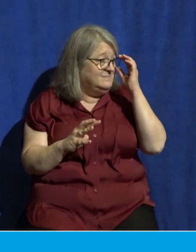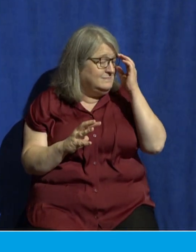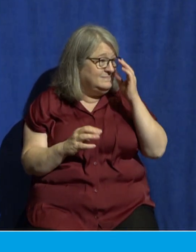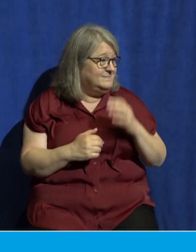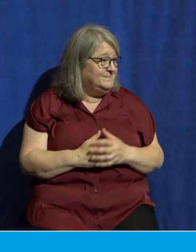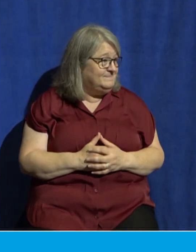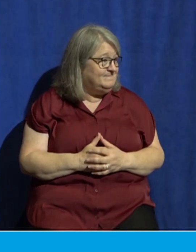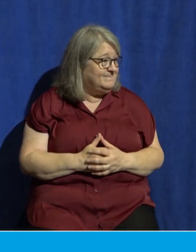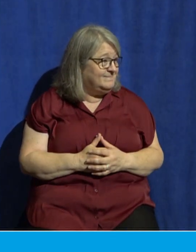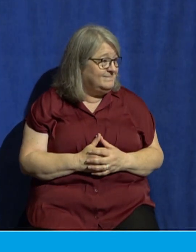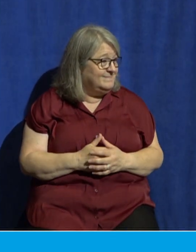We feel it technologically.